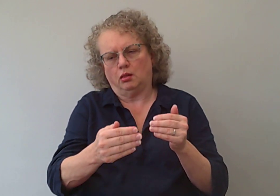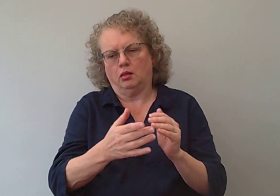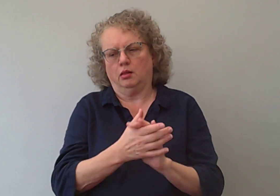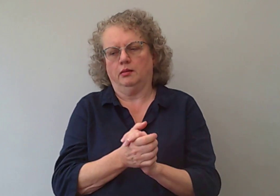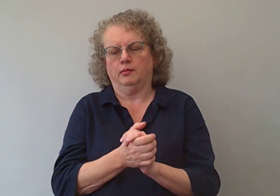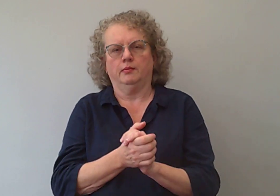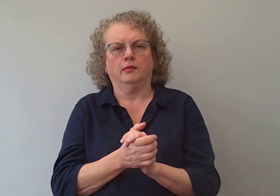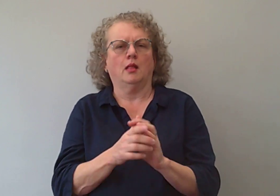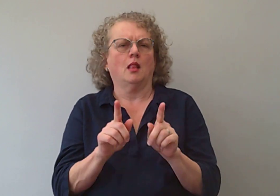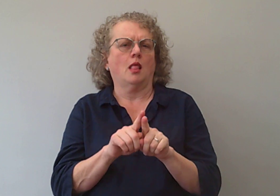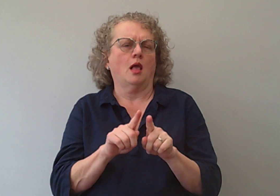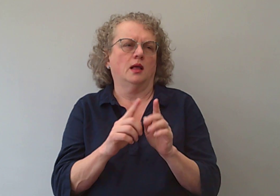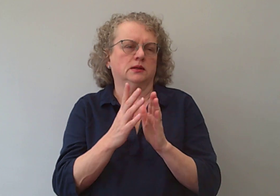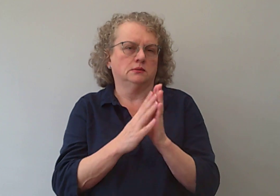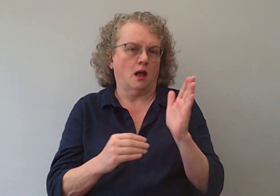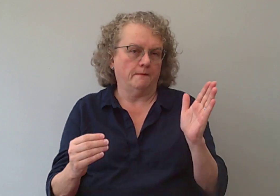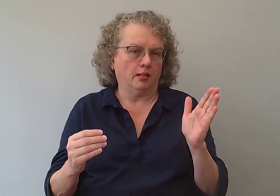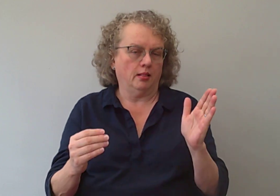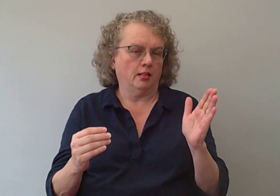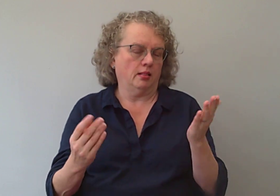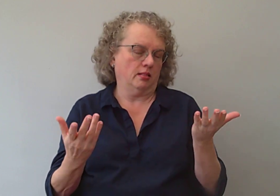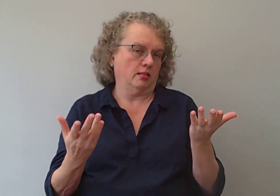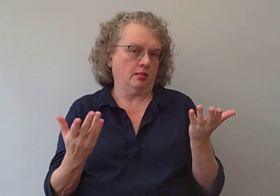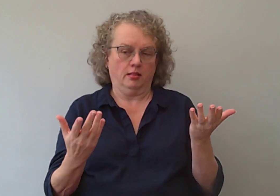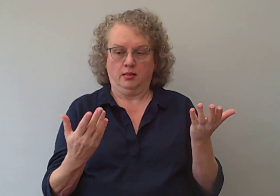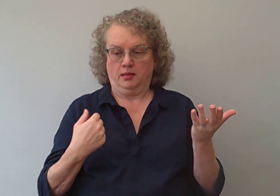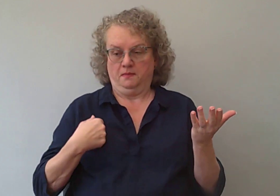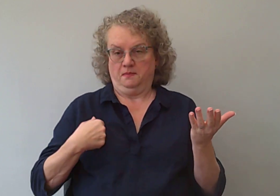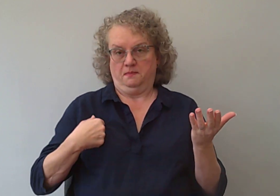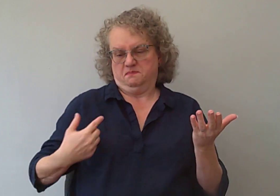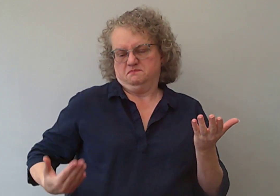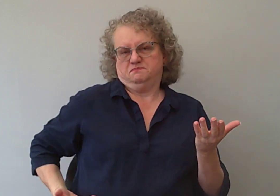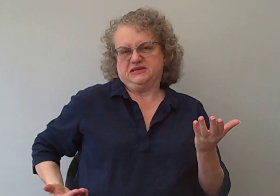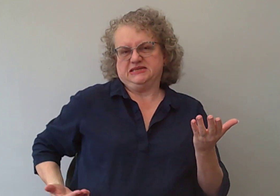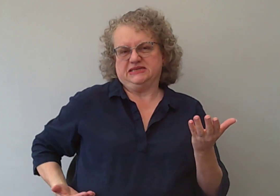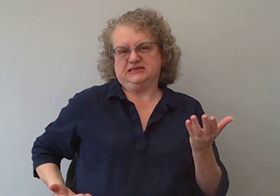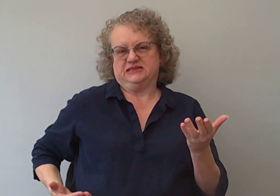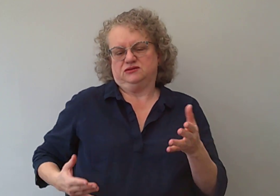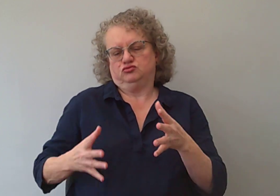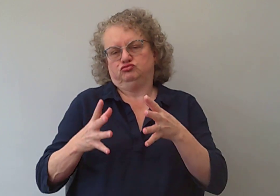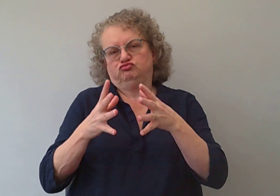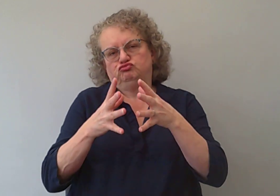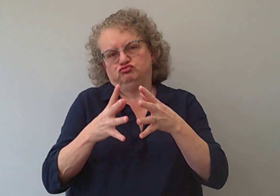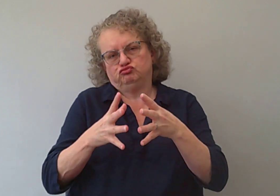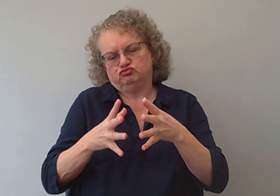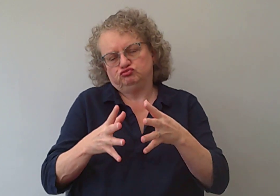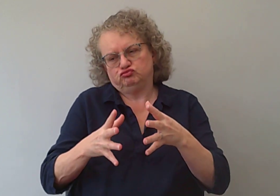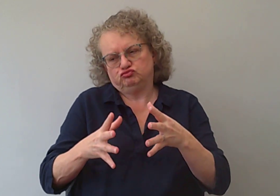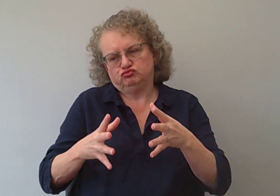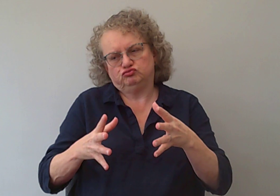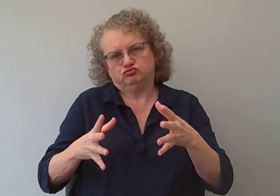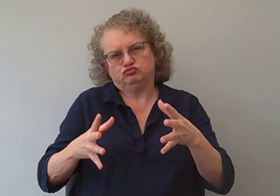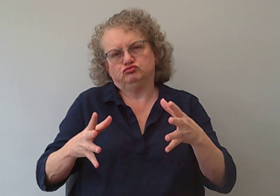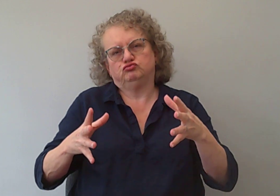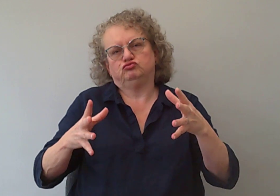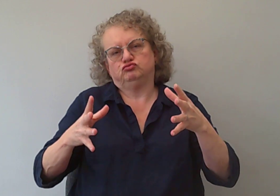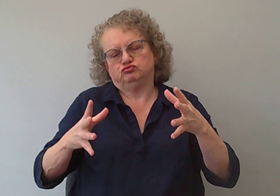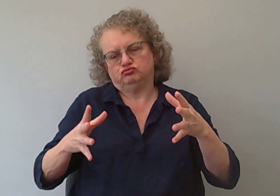So like for example, my business gradually expanded.